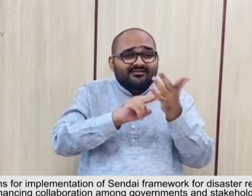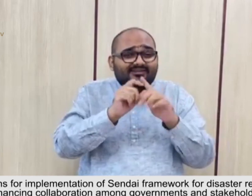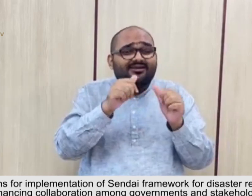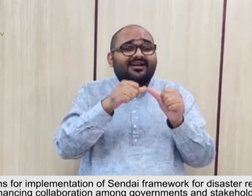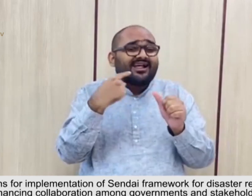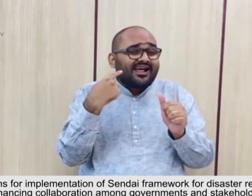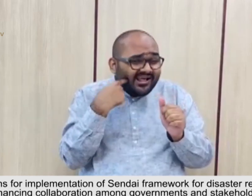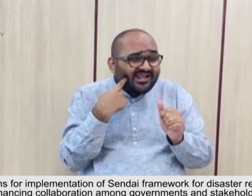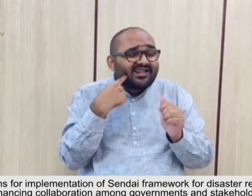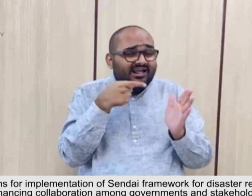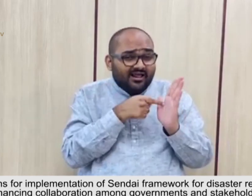for disaster reduction